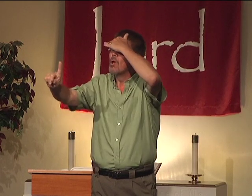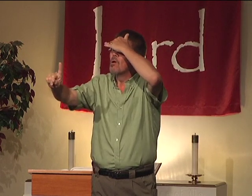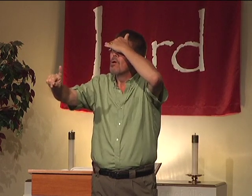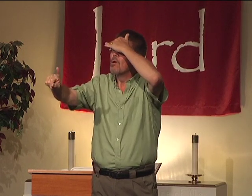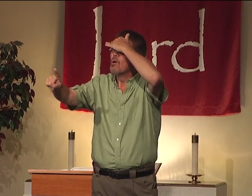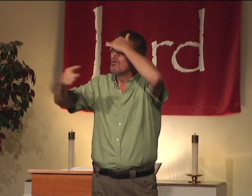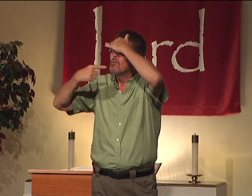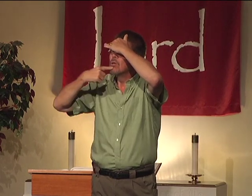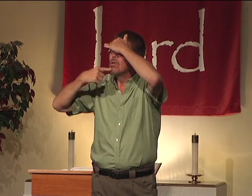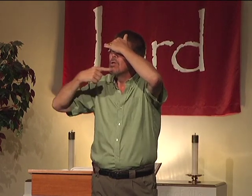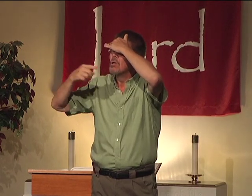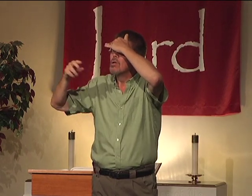Where is it?